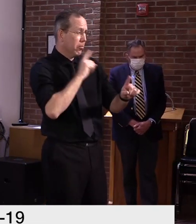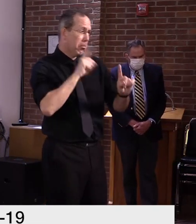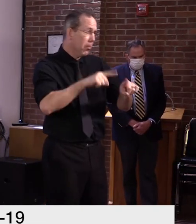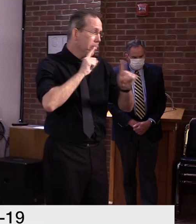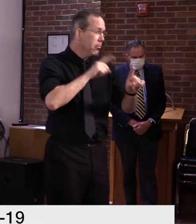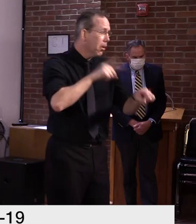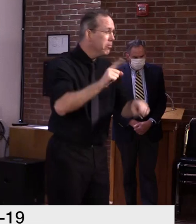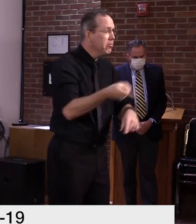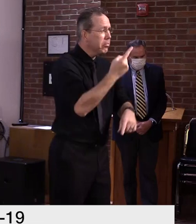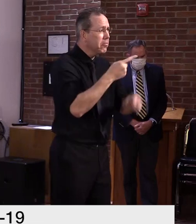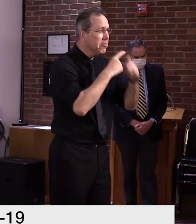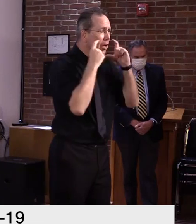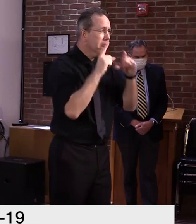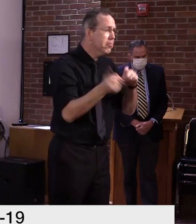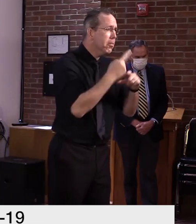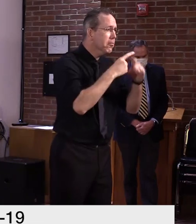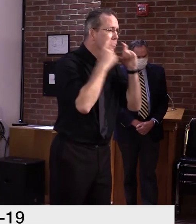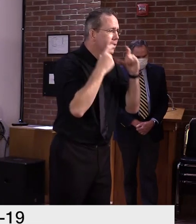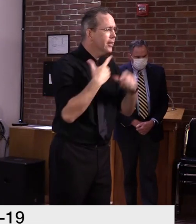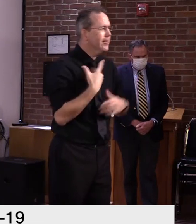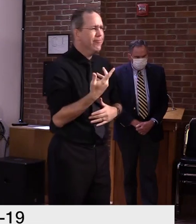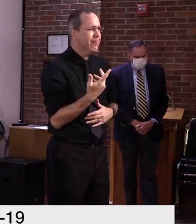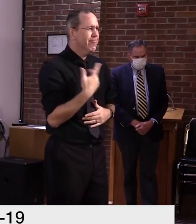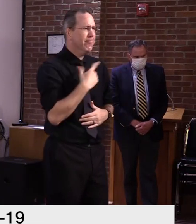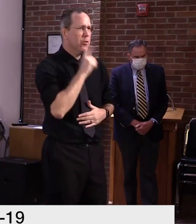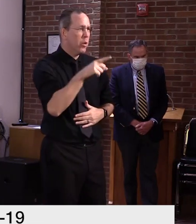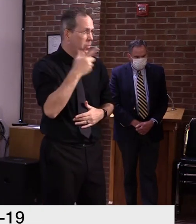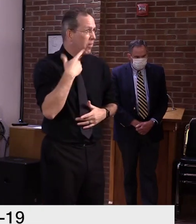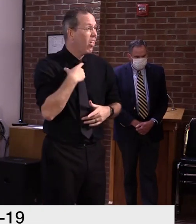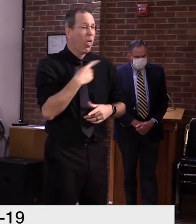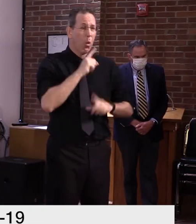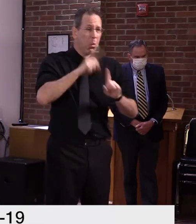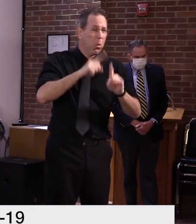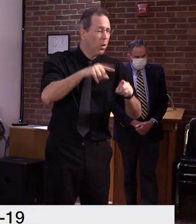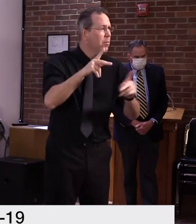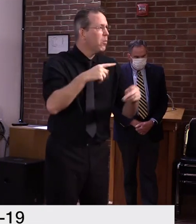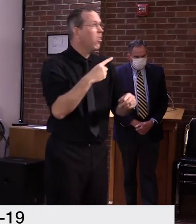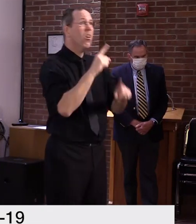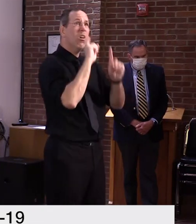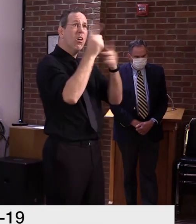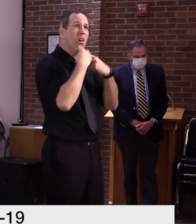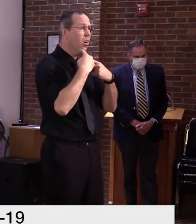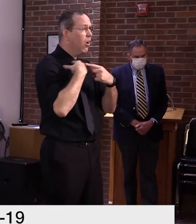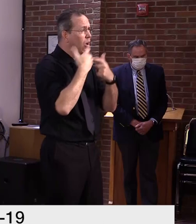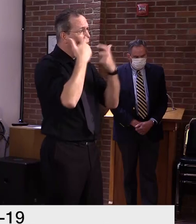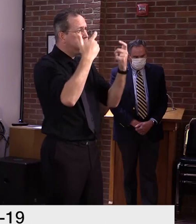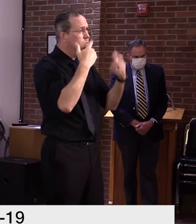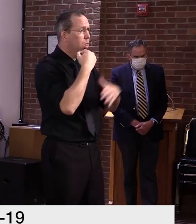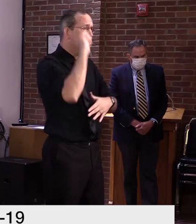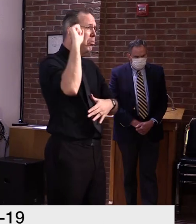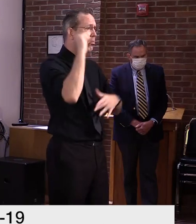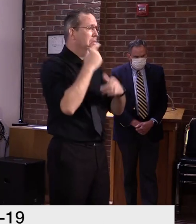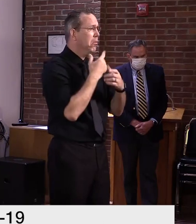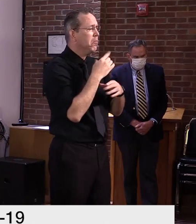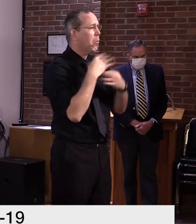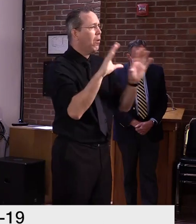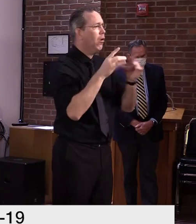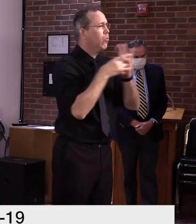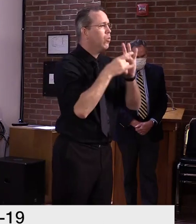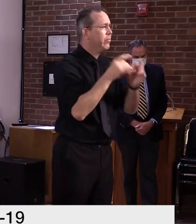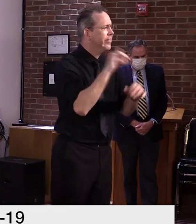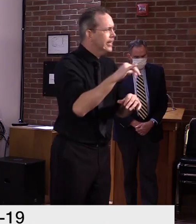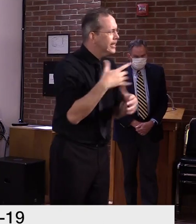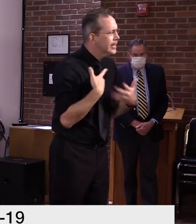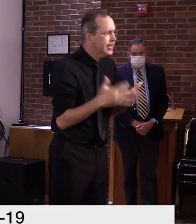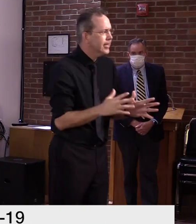or many Vermonters compliant. So, you know, it's always been in the tools, toolbox, so to speak.